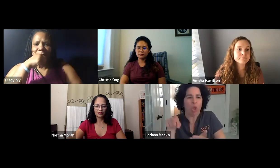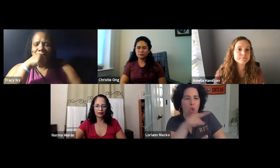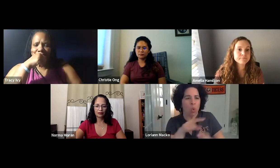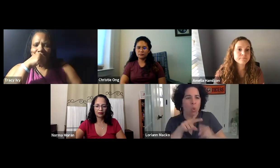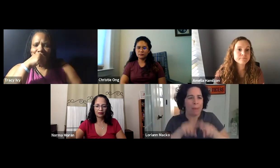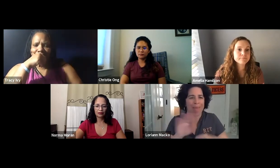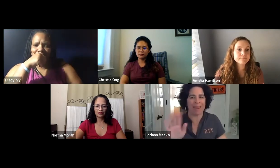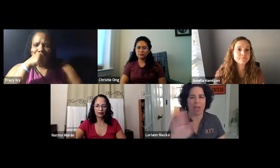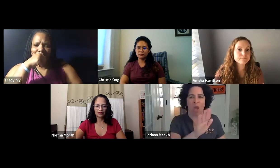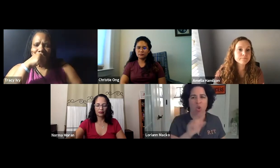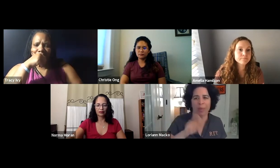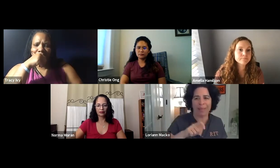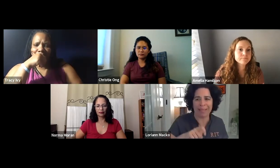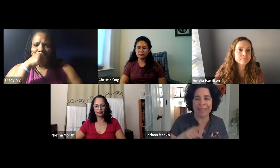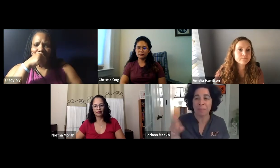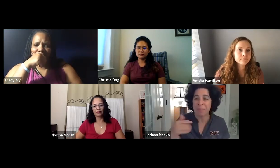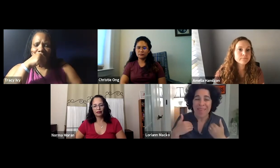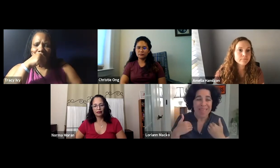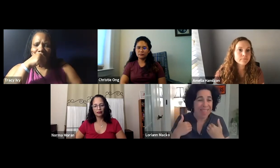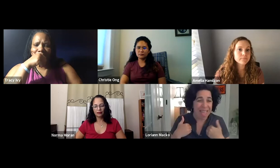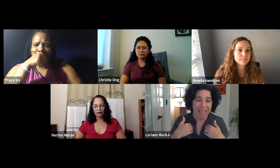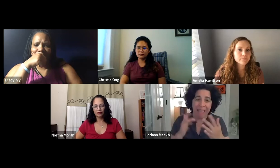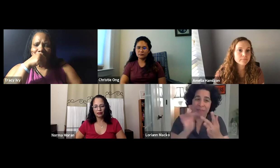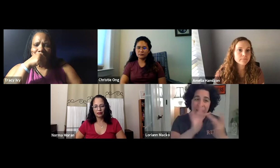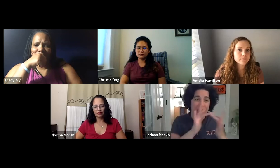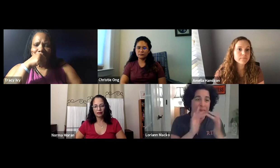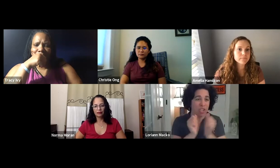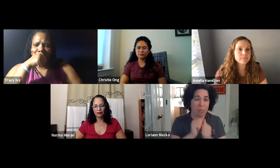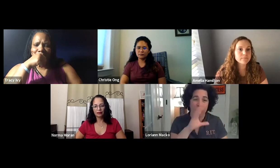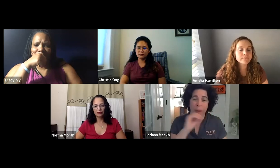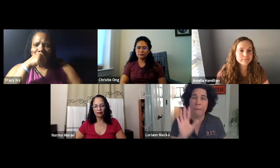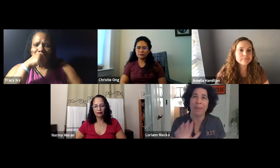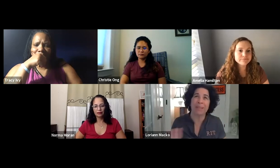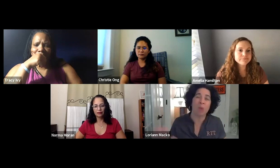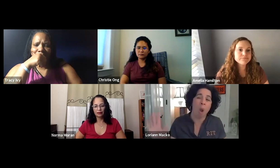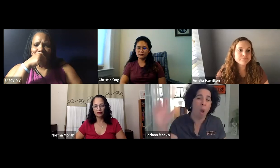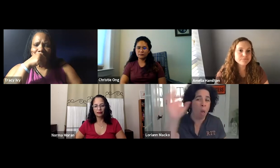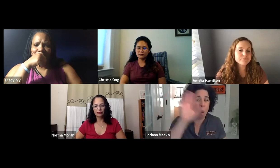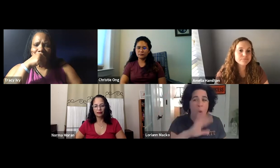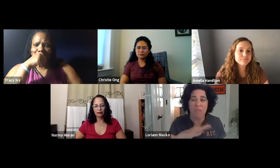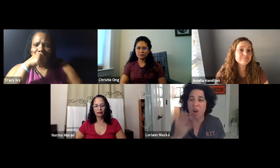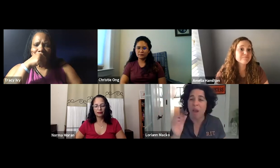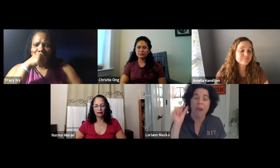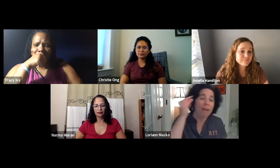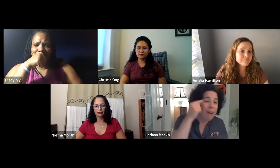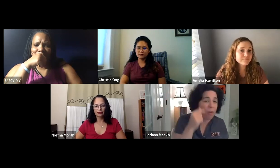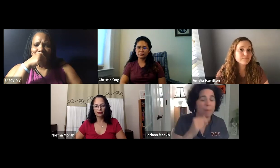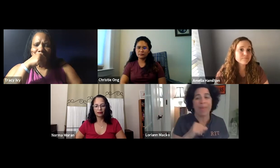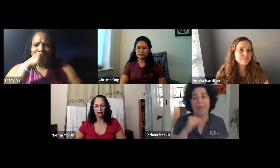with someone who will help you dependent on what your individual needs are. And again, they network